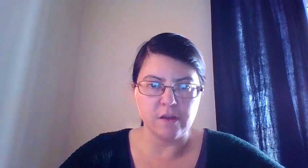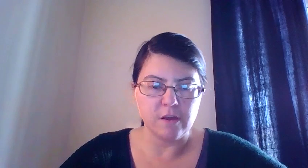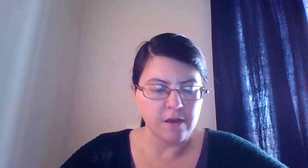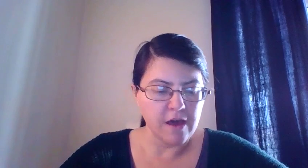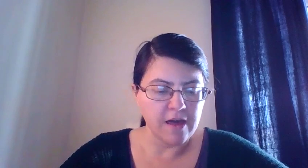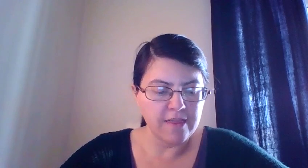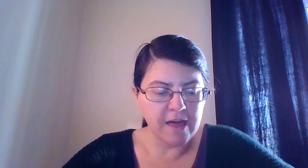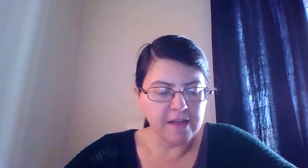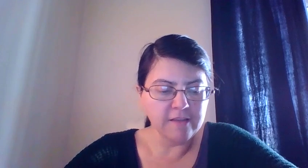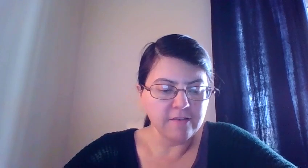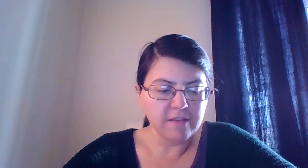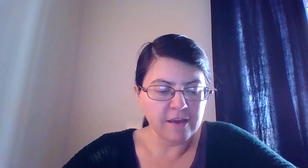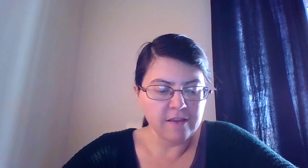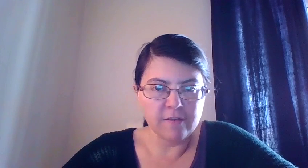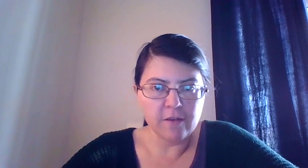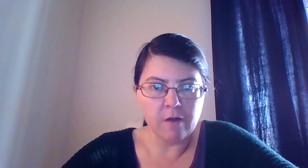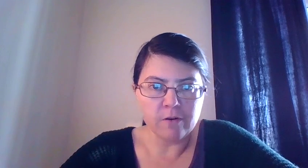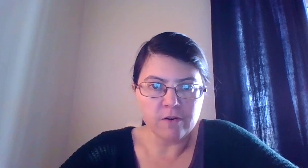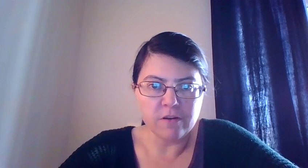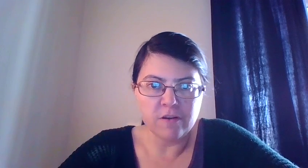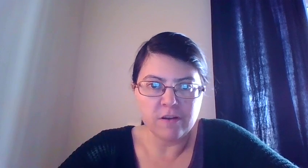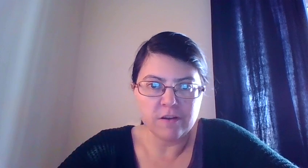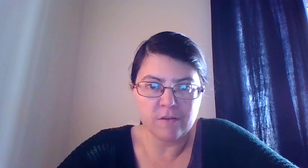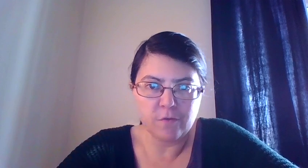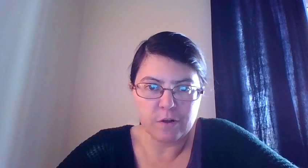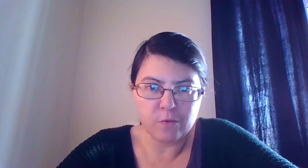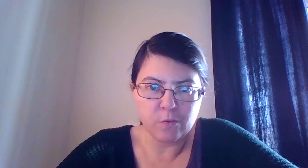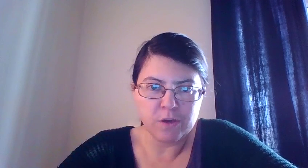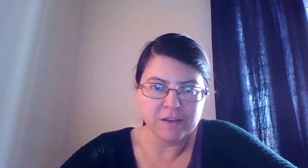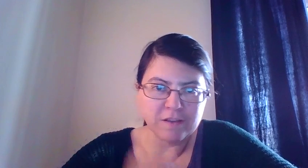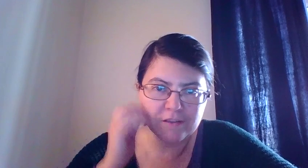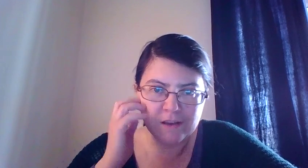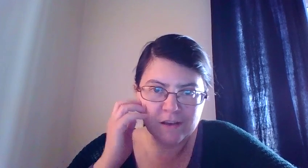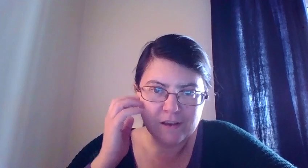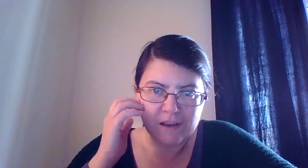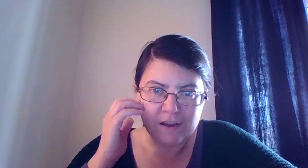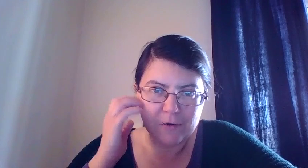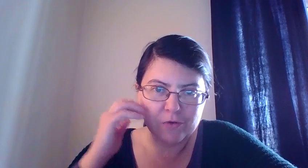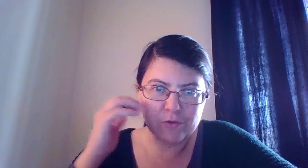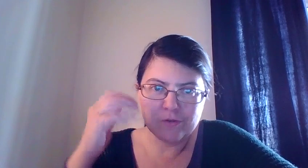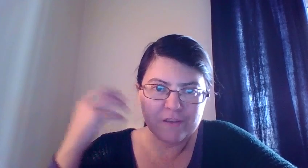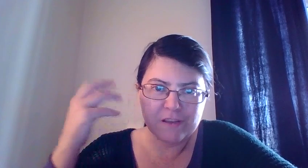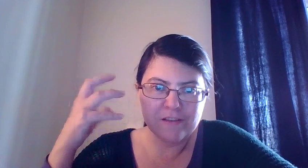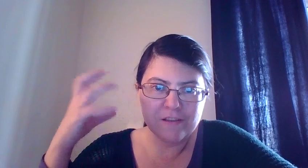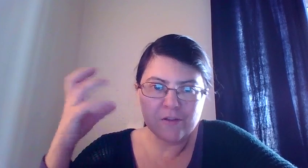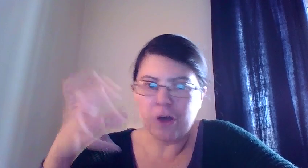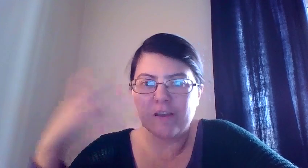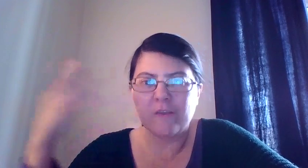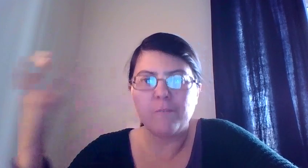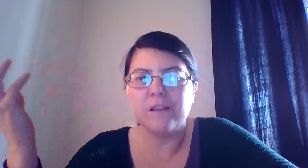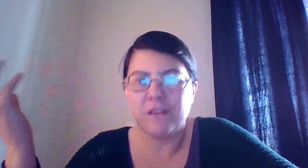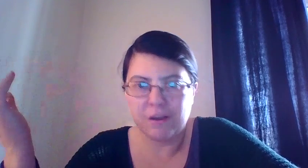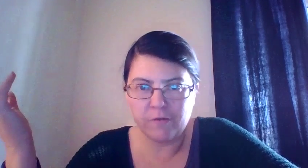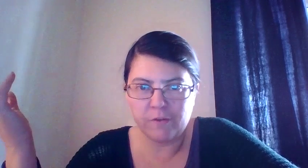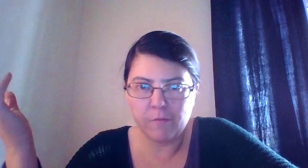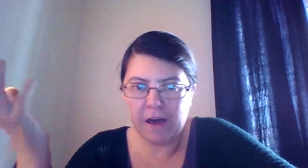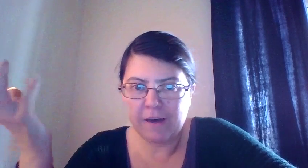and then they discover it's filled with, you know, it's a toxic building of some kind.